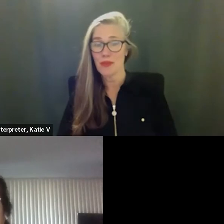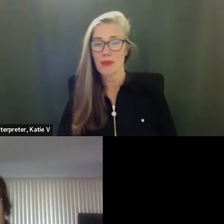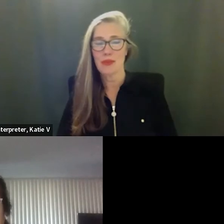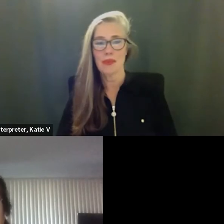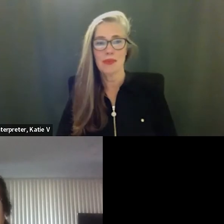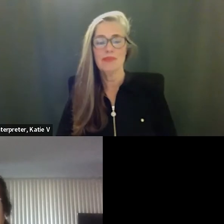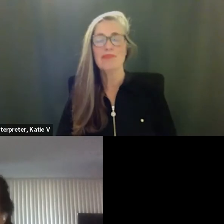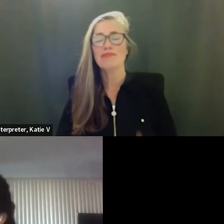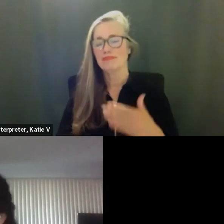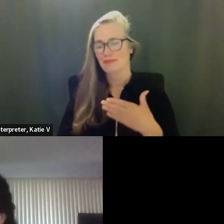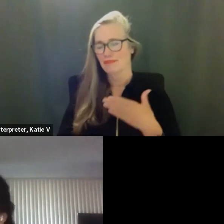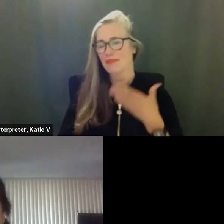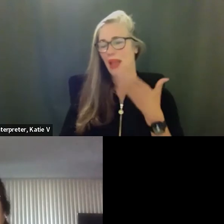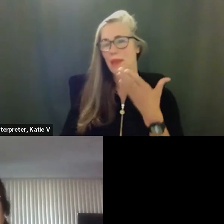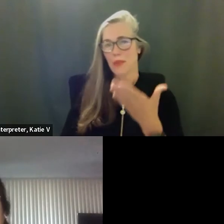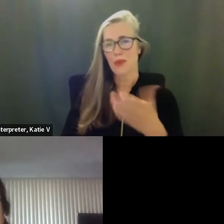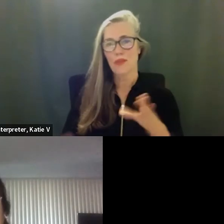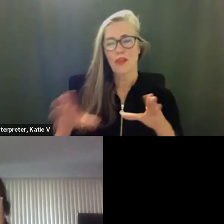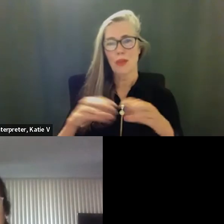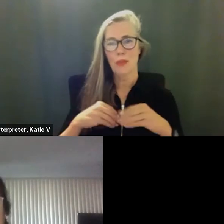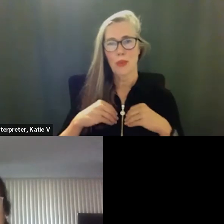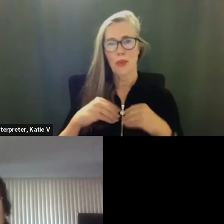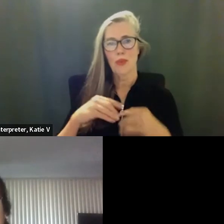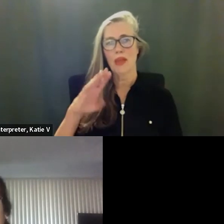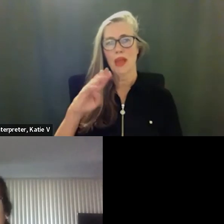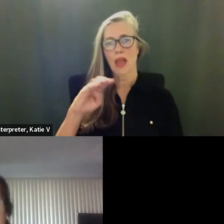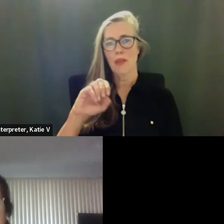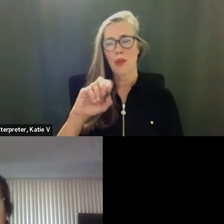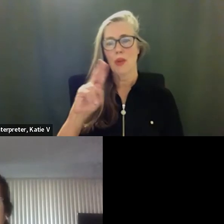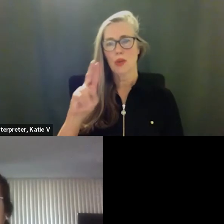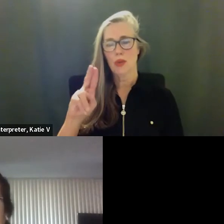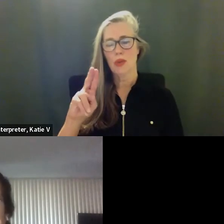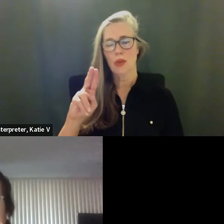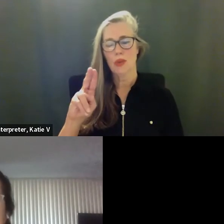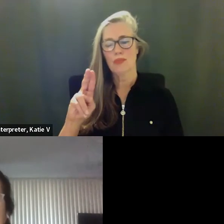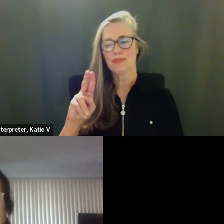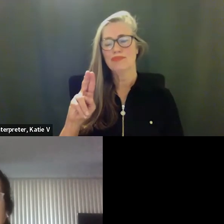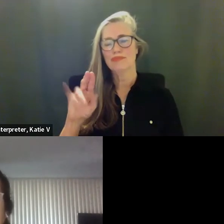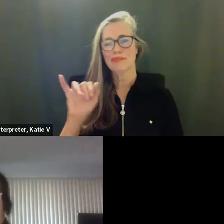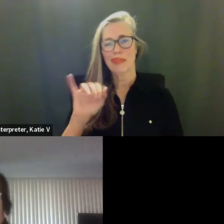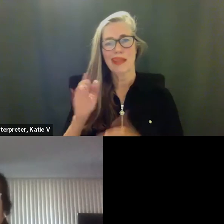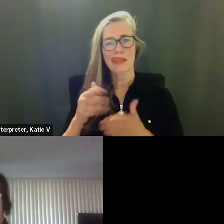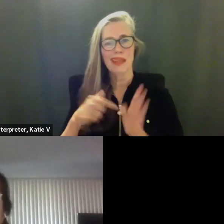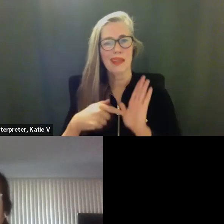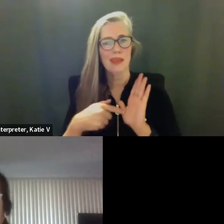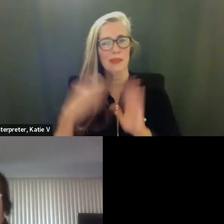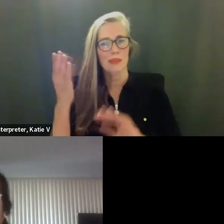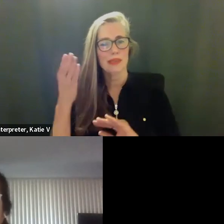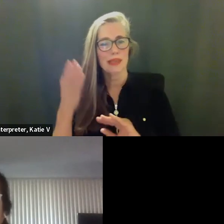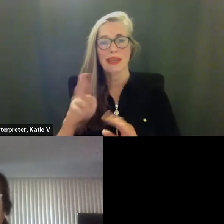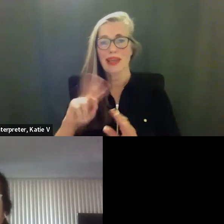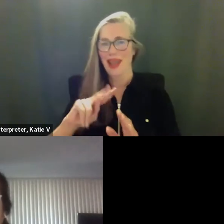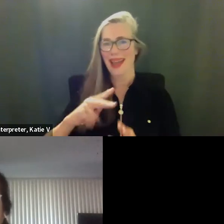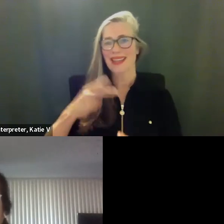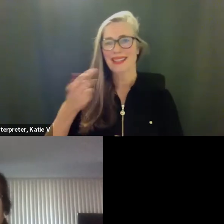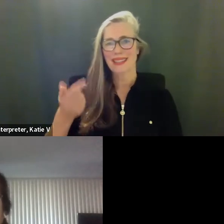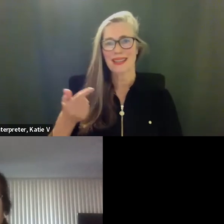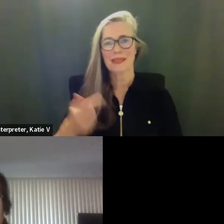i move that we approve the mou as presented okay and i second the motion okay